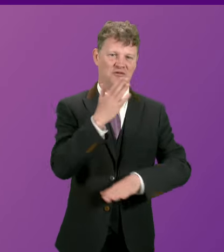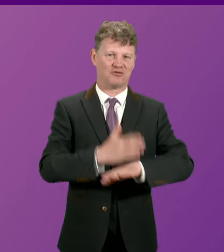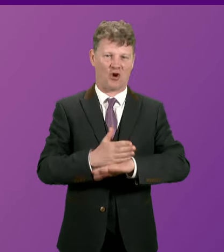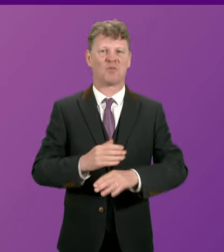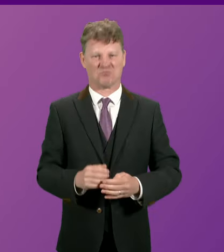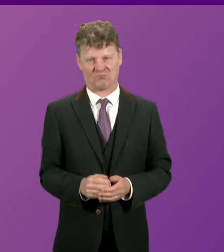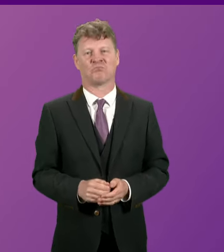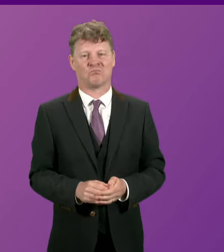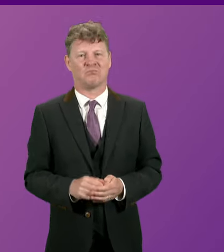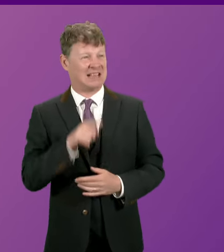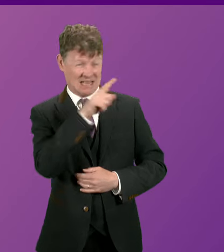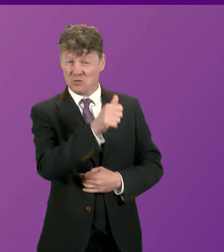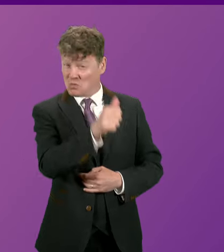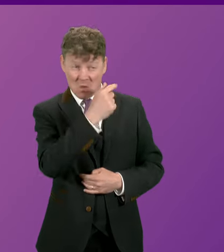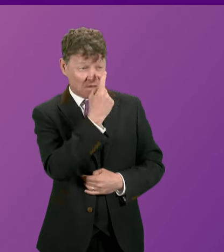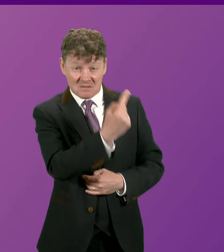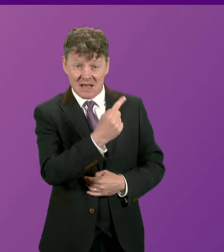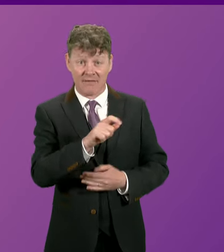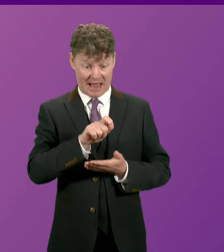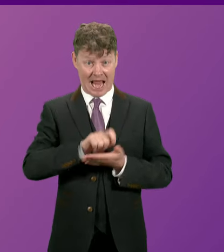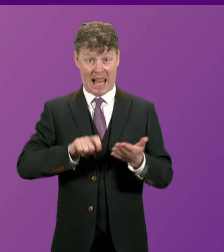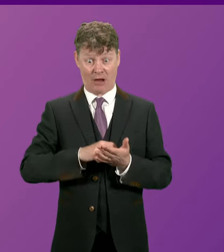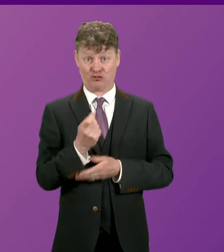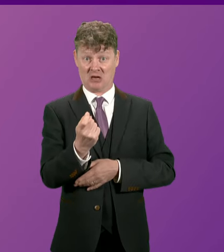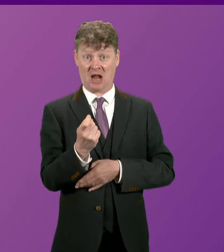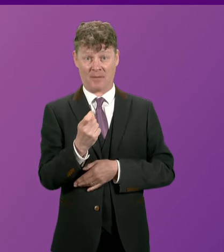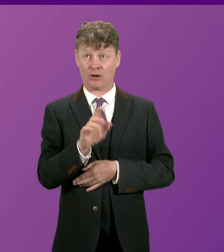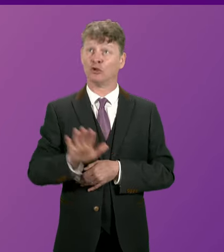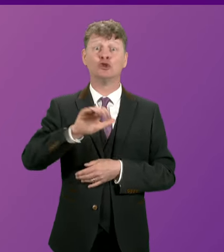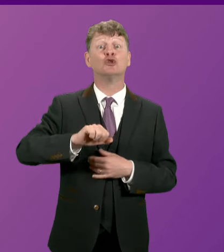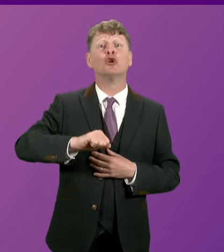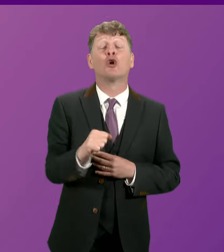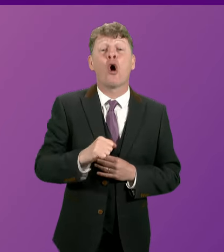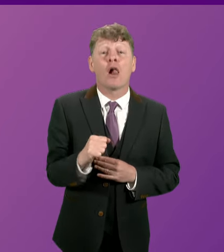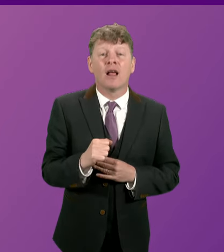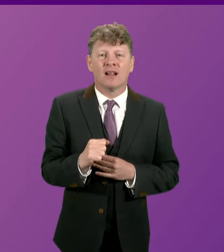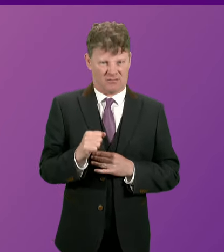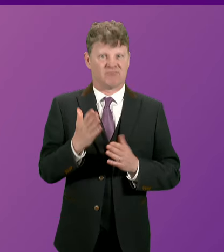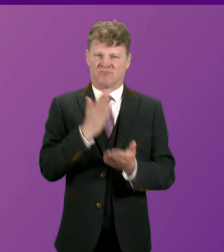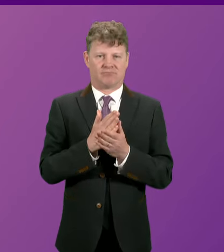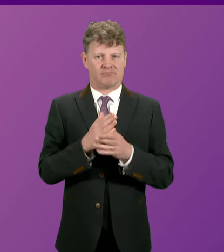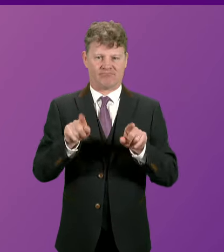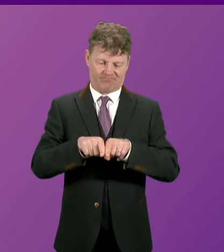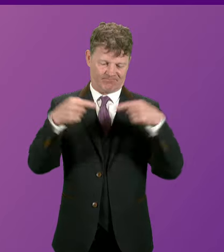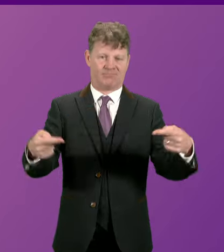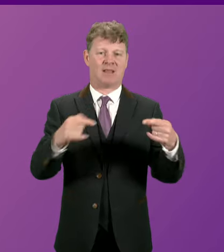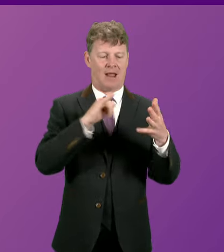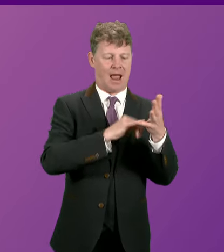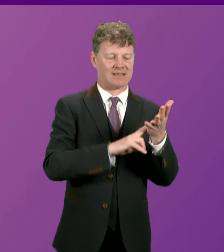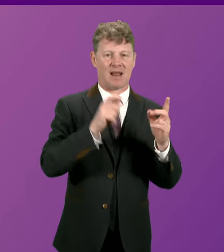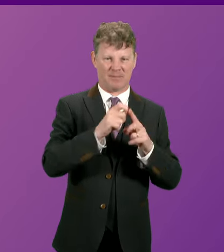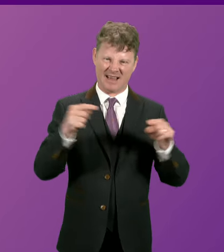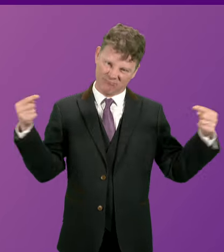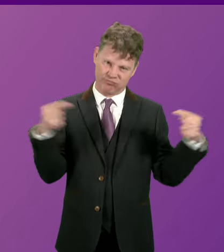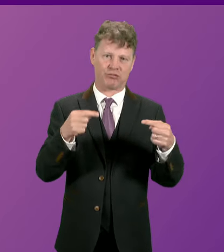And he knows that in the election coming, in seats up and down Scotland, it's a straight fight between the SNP and my